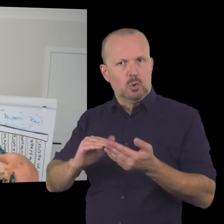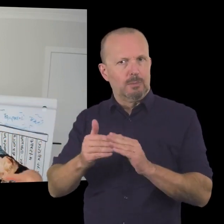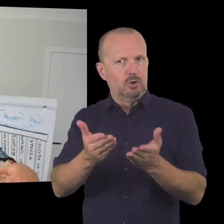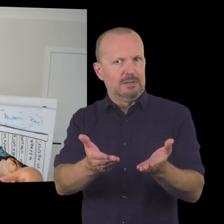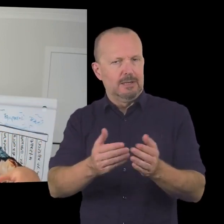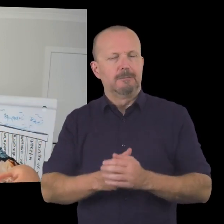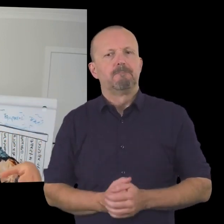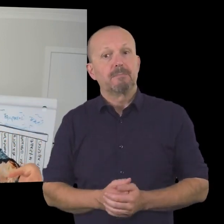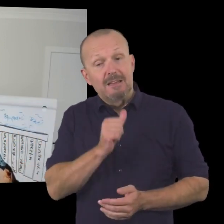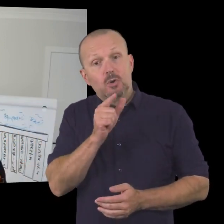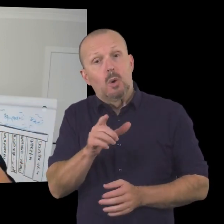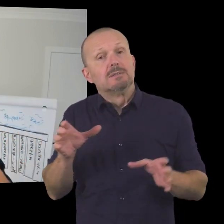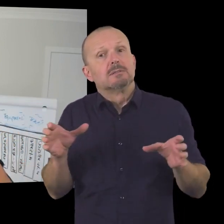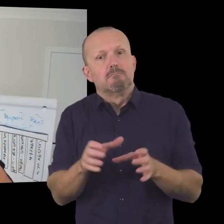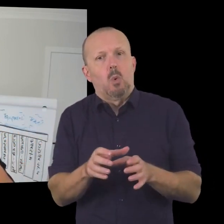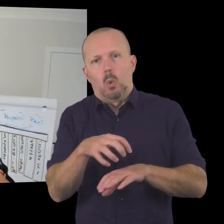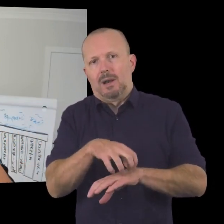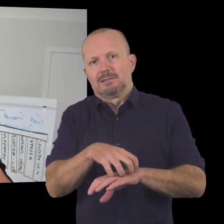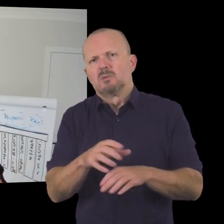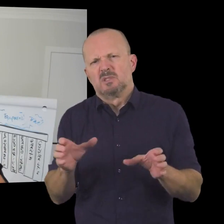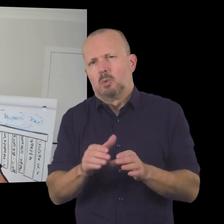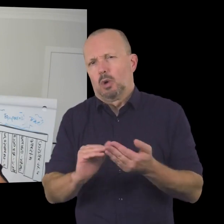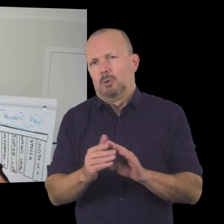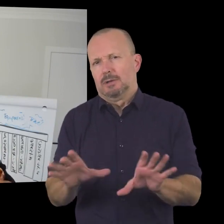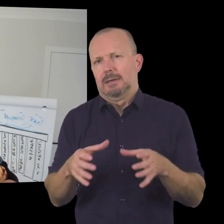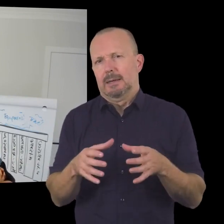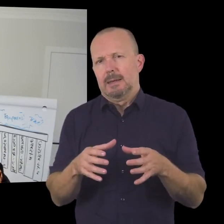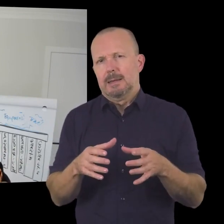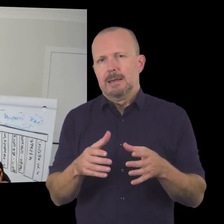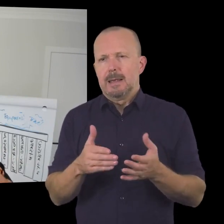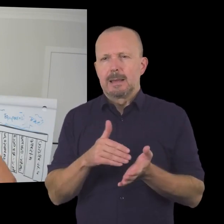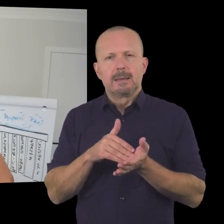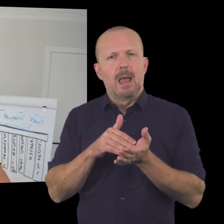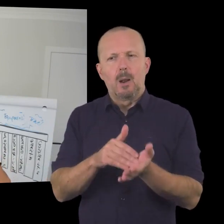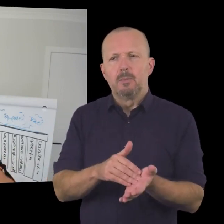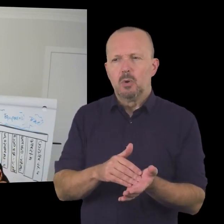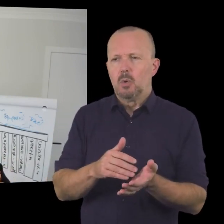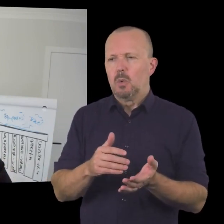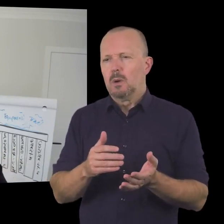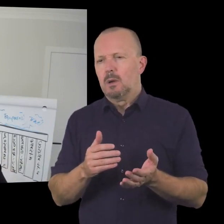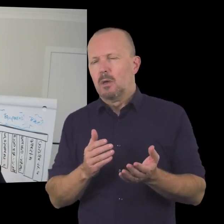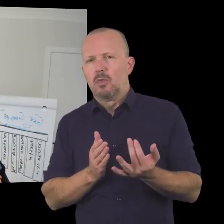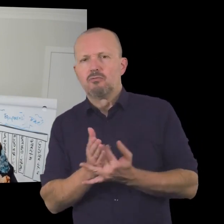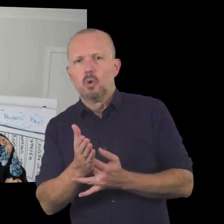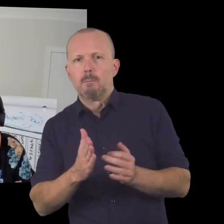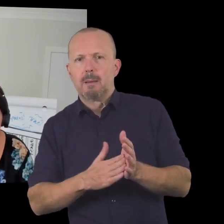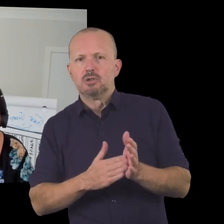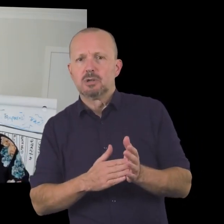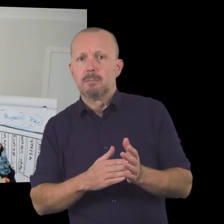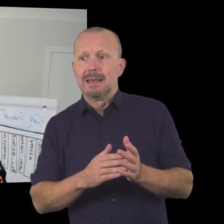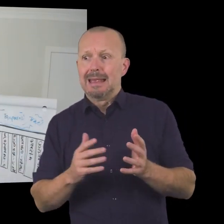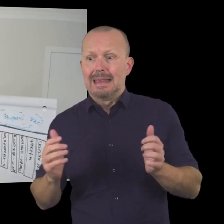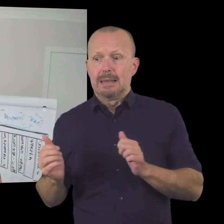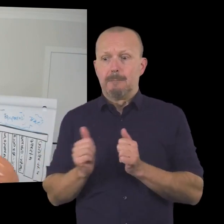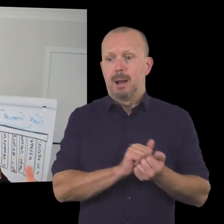so one of the things that can help you to tap into especially as a small organization in a small community that can help you to tap into an income stream like membership